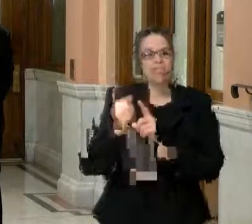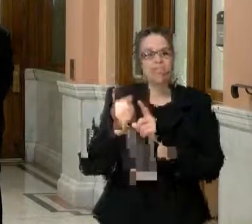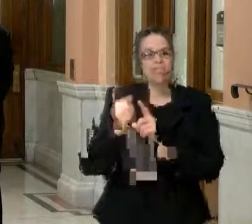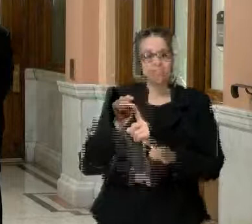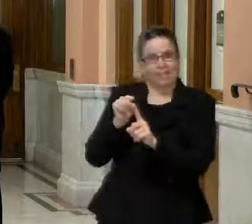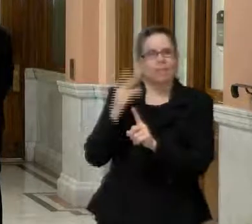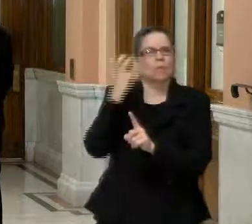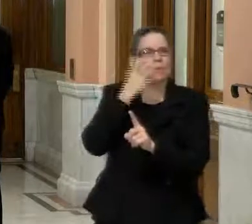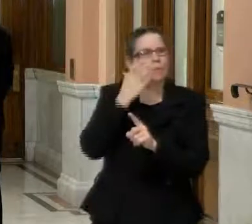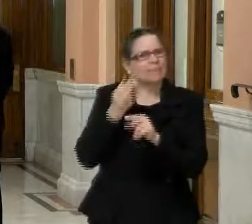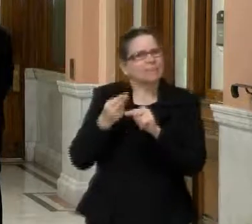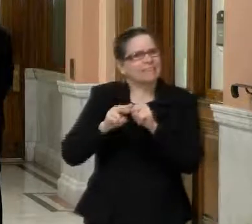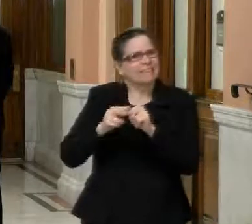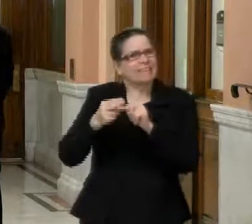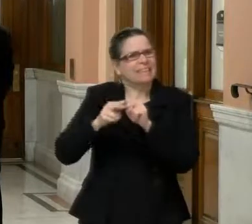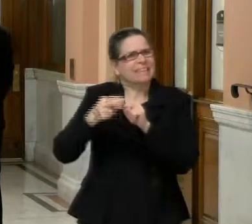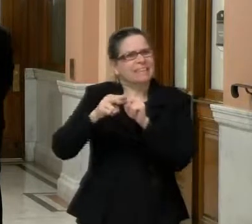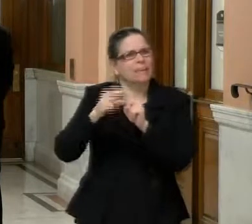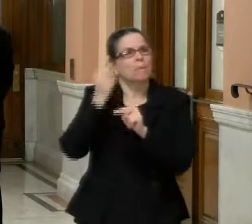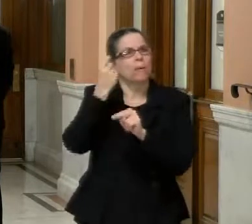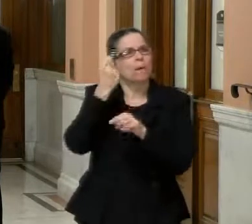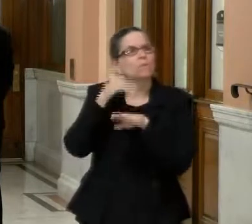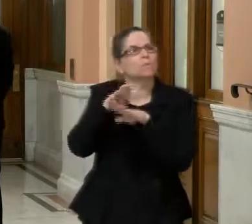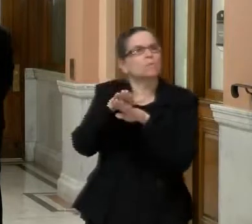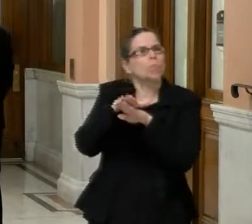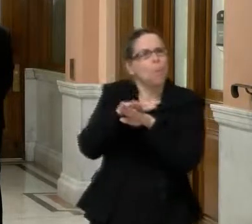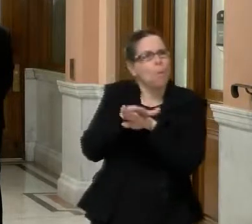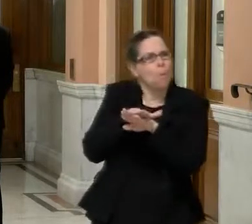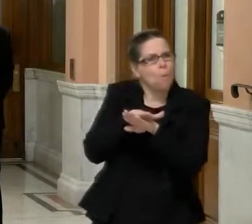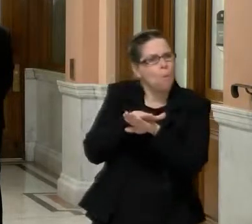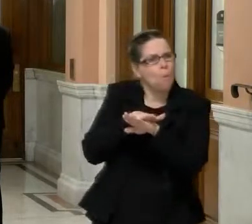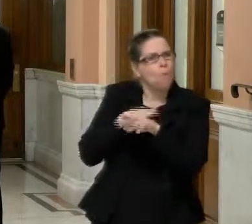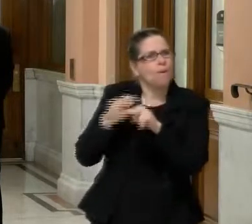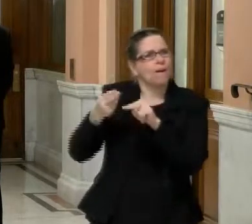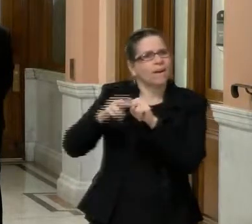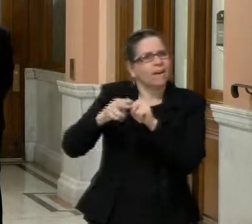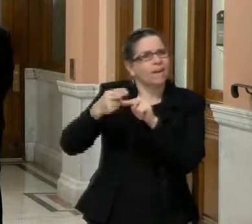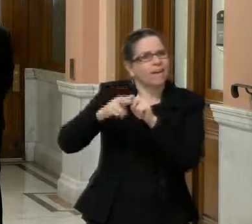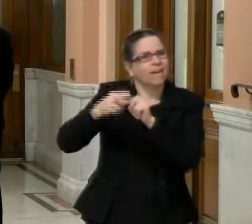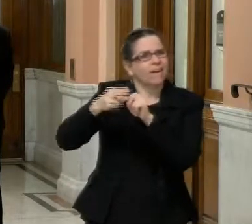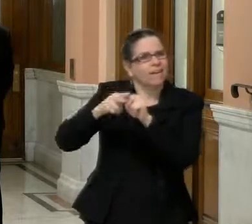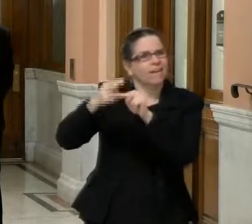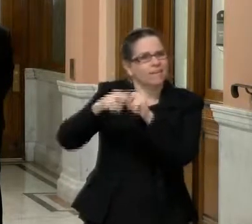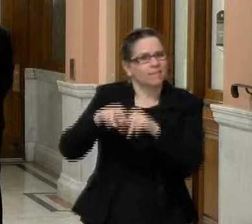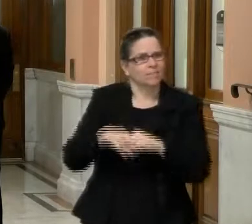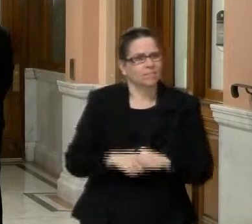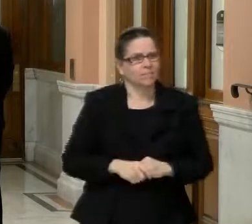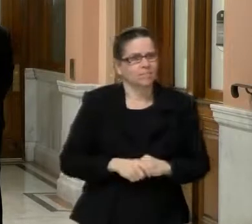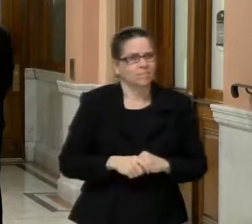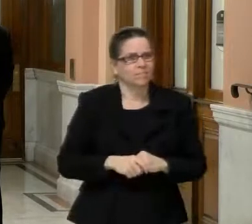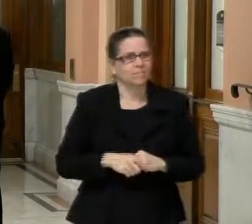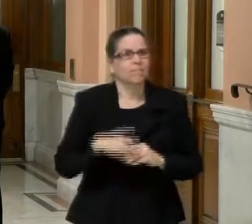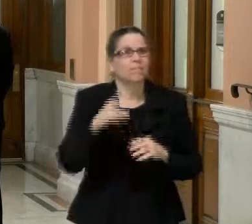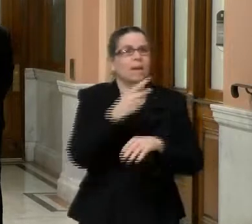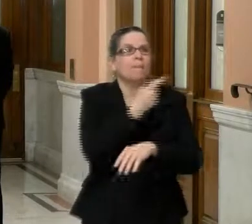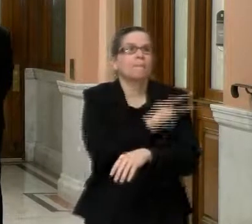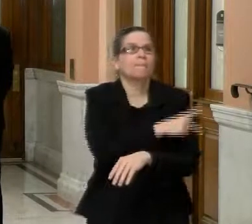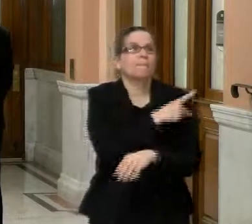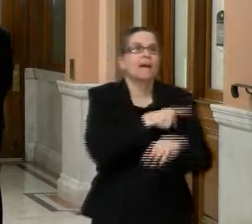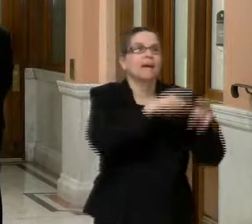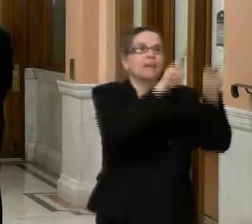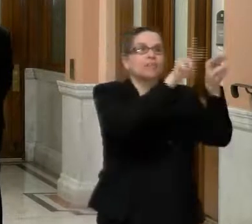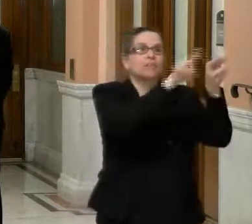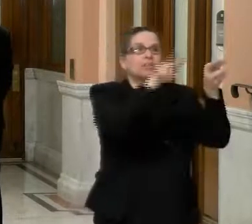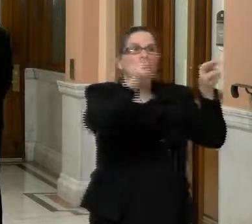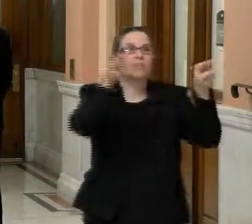those what slower, but that always lags behind all of the other inpatient activities. So we're not really